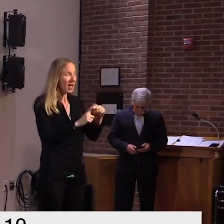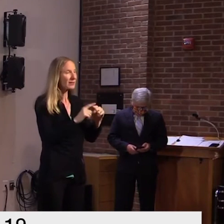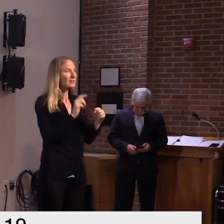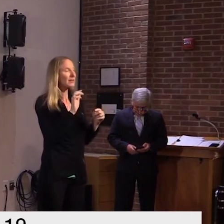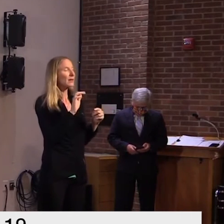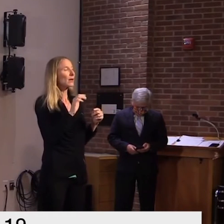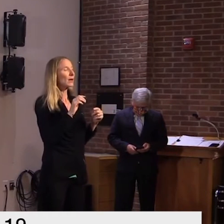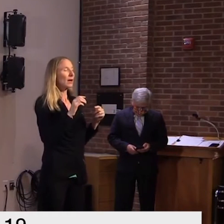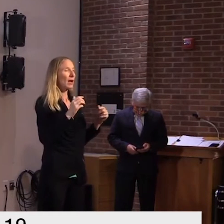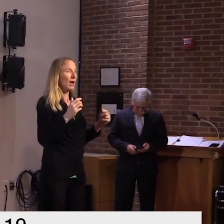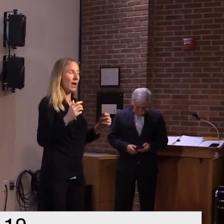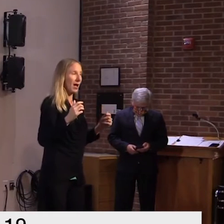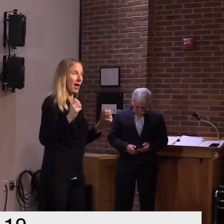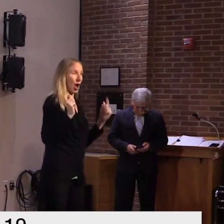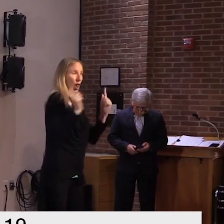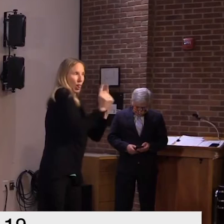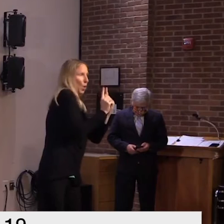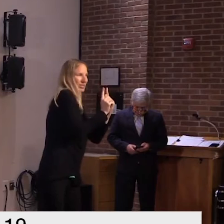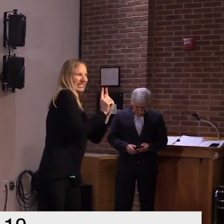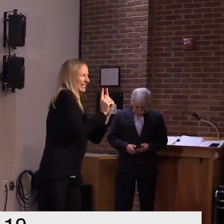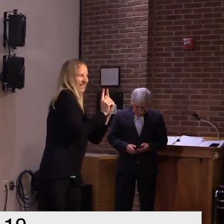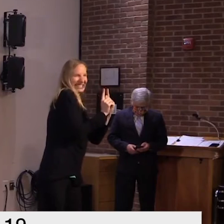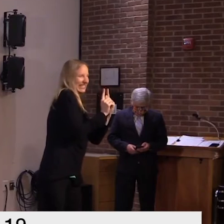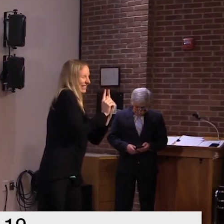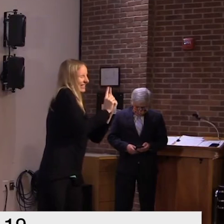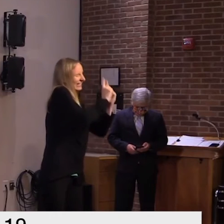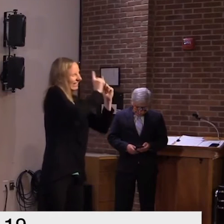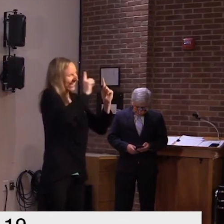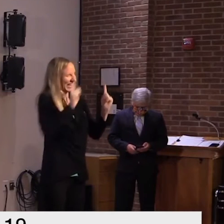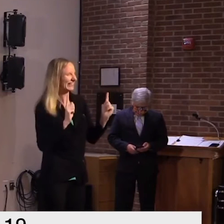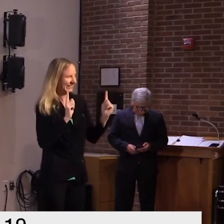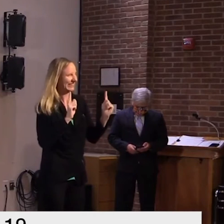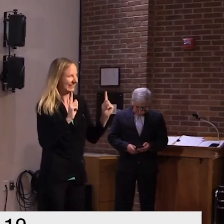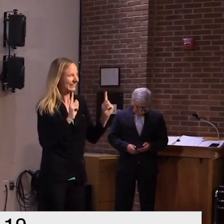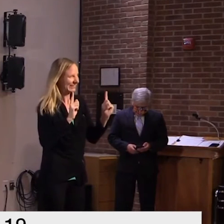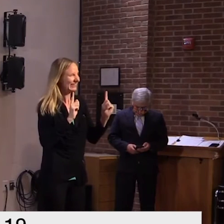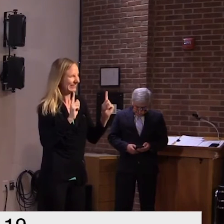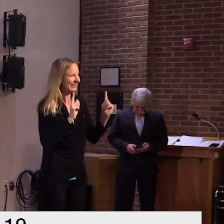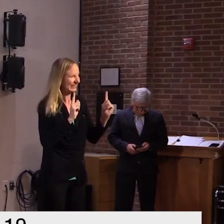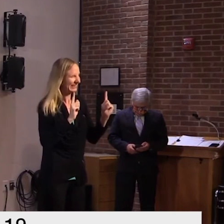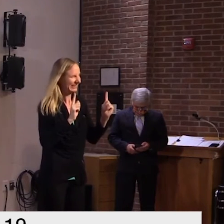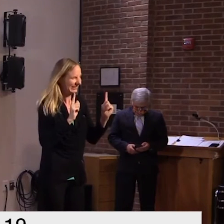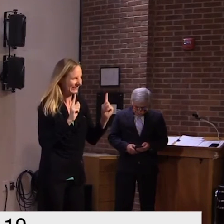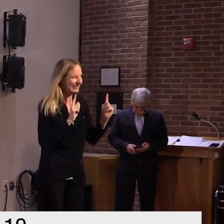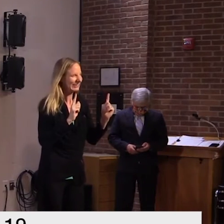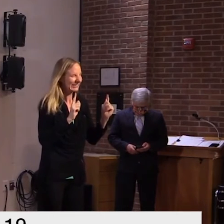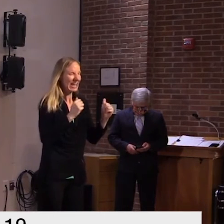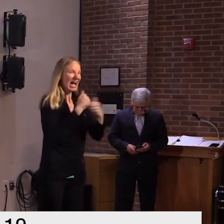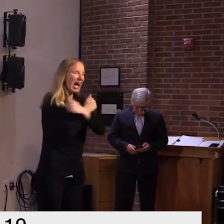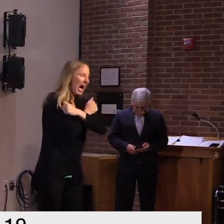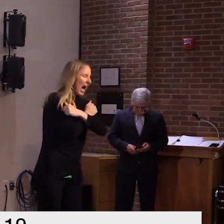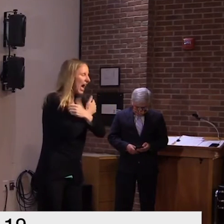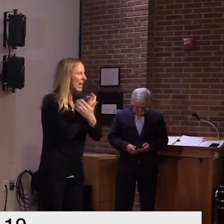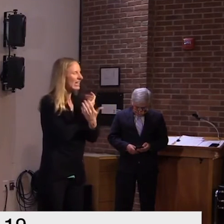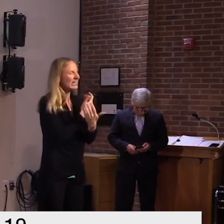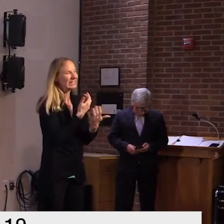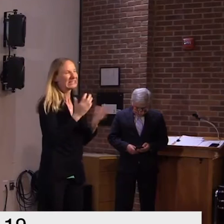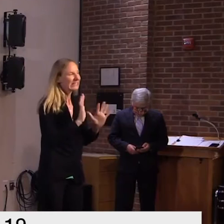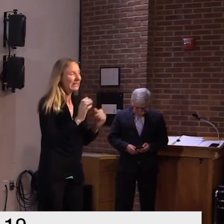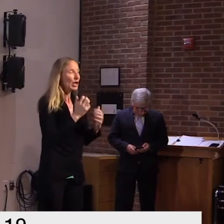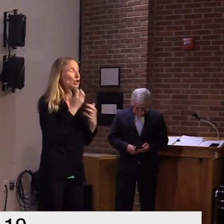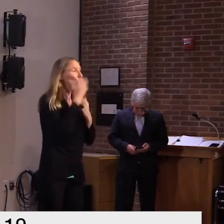so minimize close contacts while talking or doing anything that requires exertion shouting